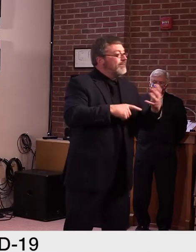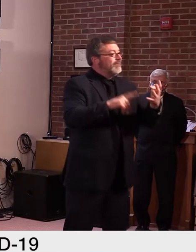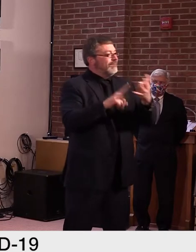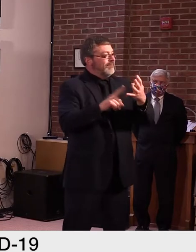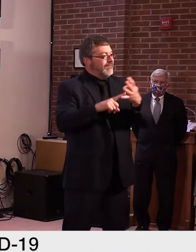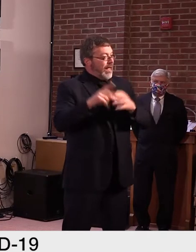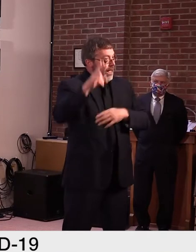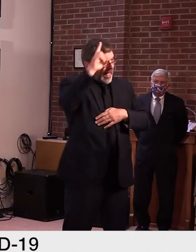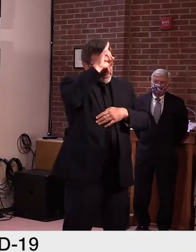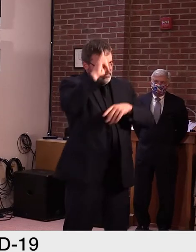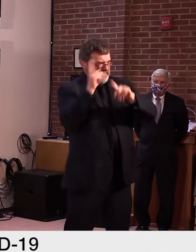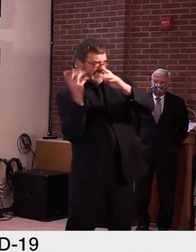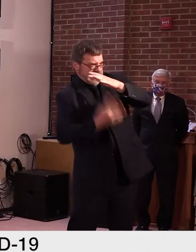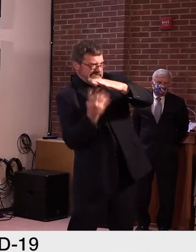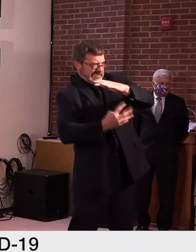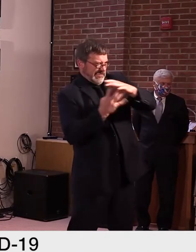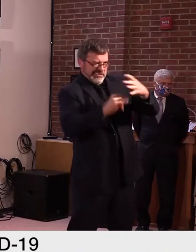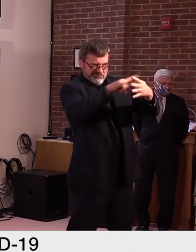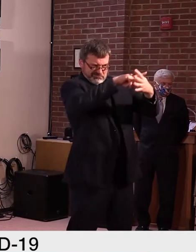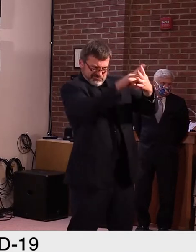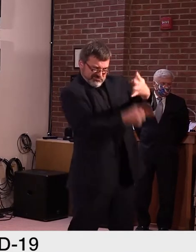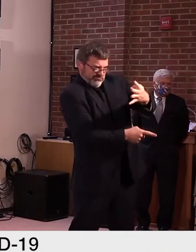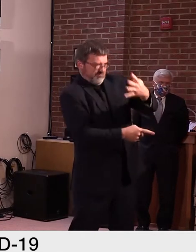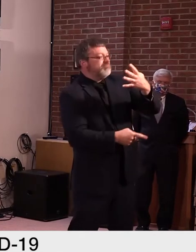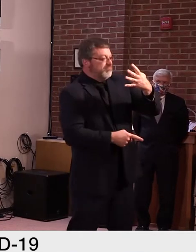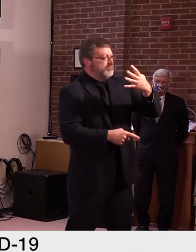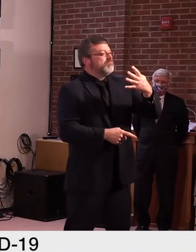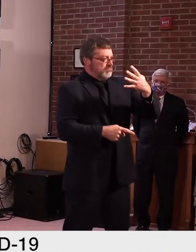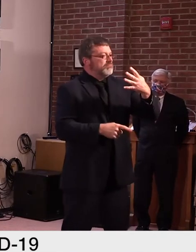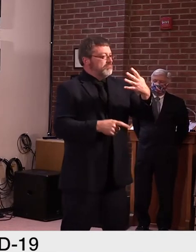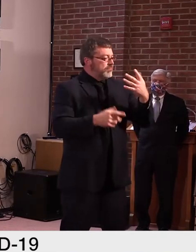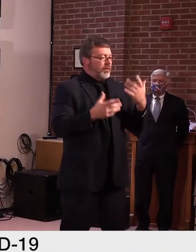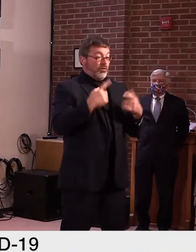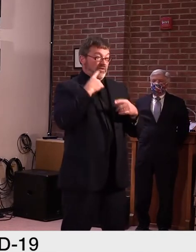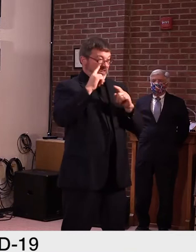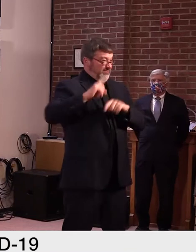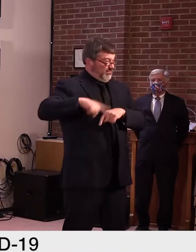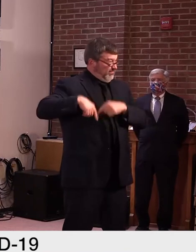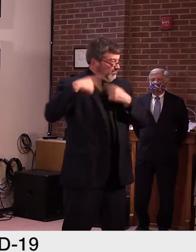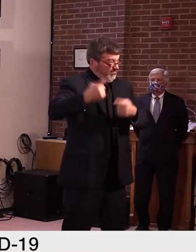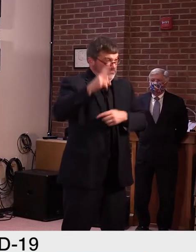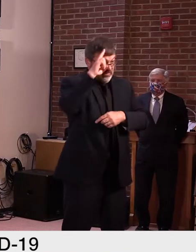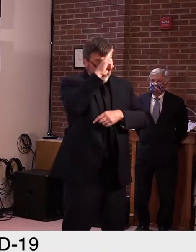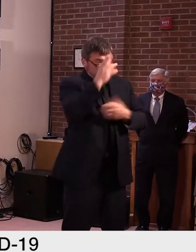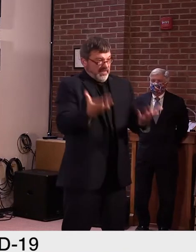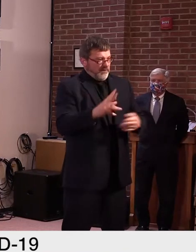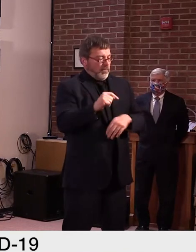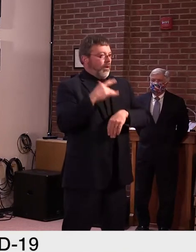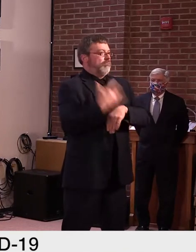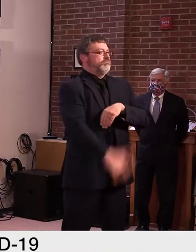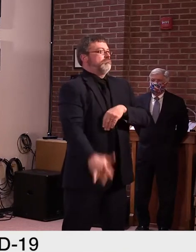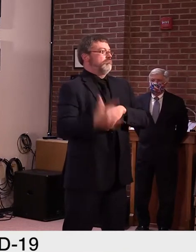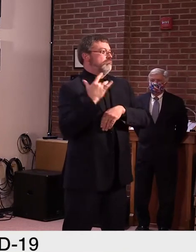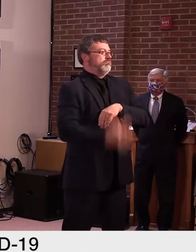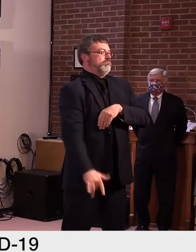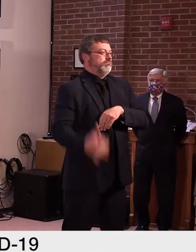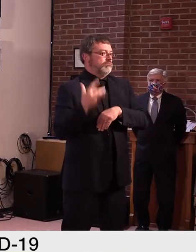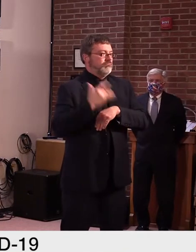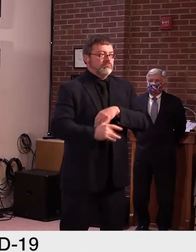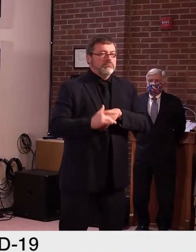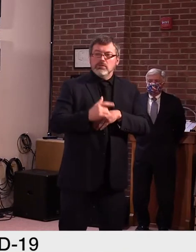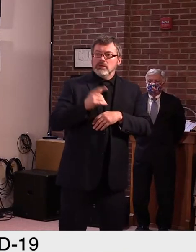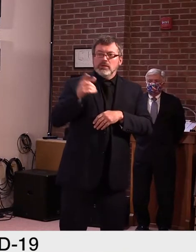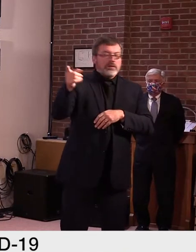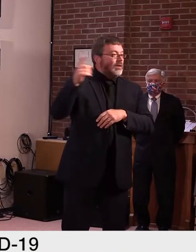ICU space and traditional hospital bed space as well. And as Dr. Levine said, only two people in the hospital as of today,